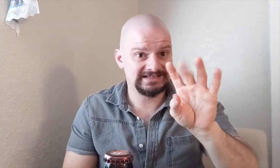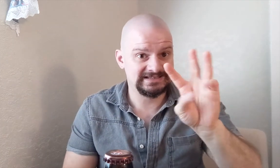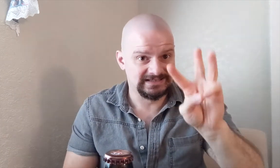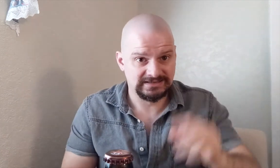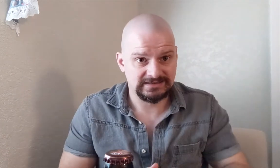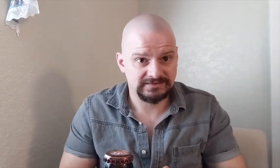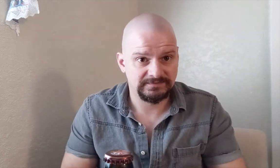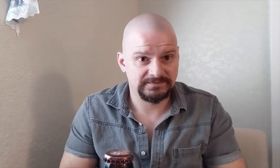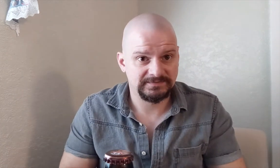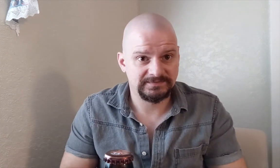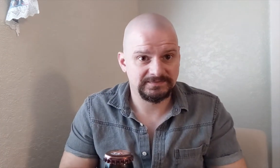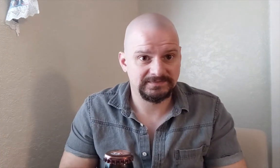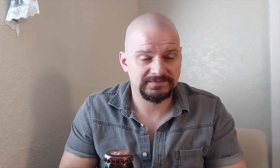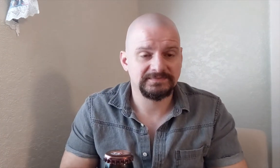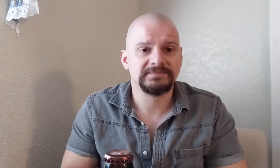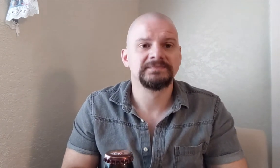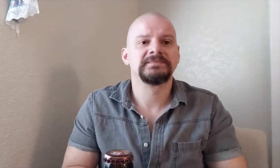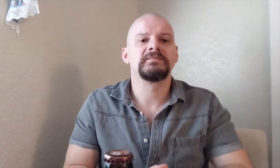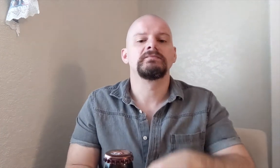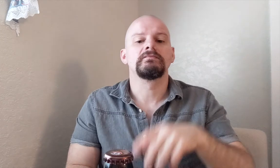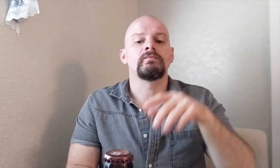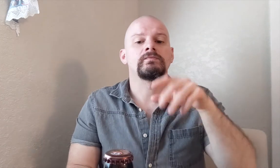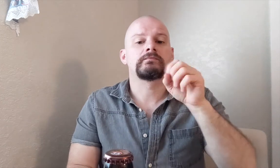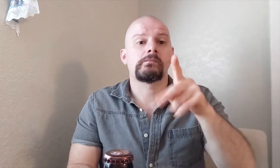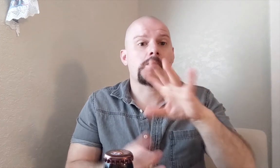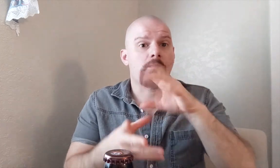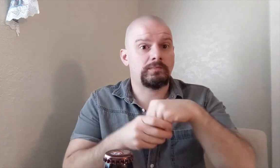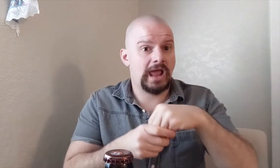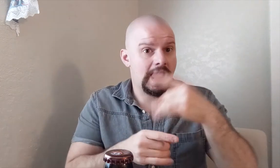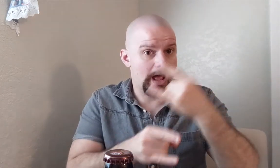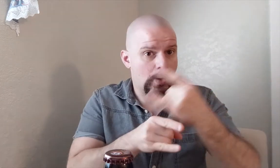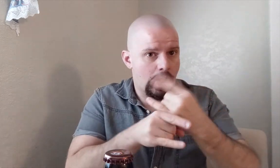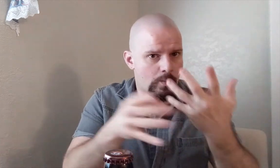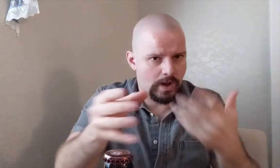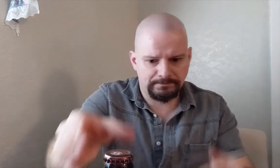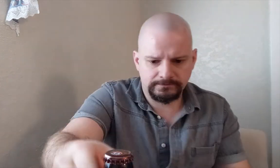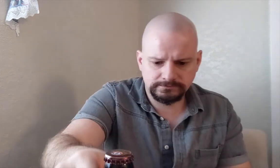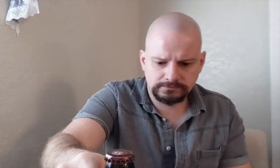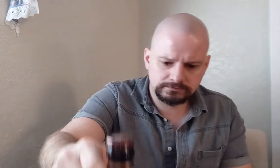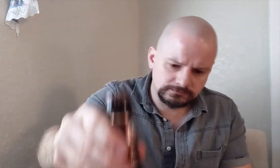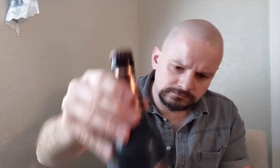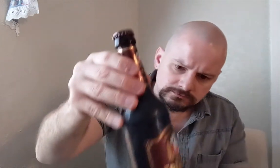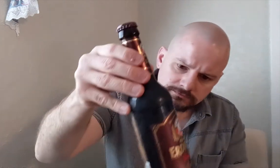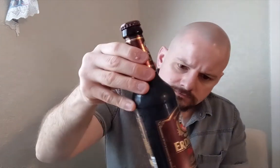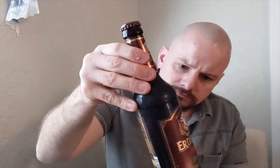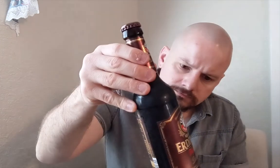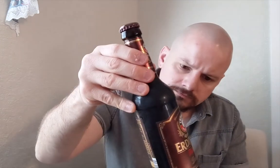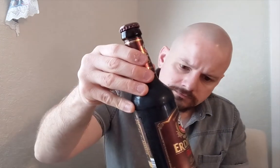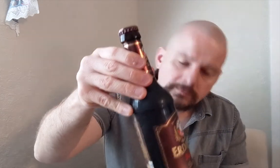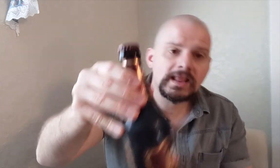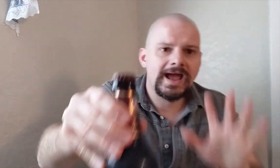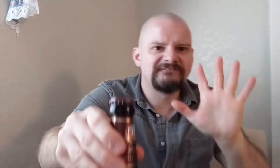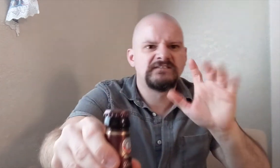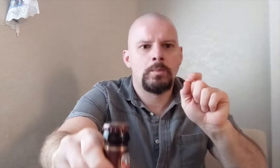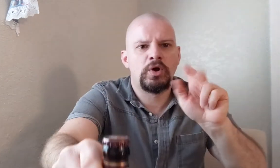so i'm i want to yeah. want to